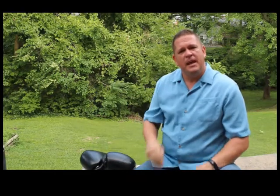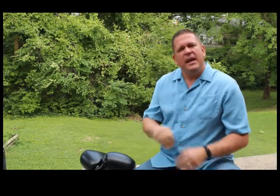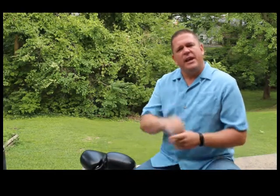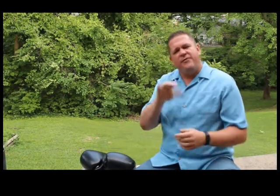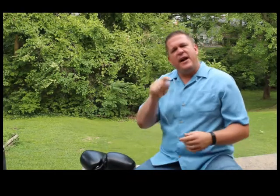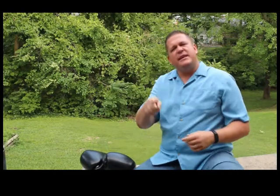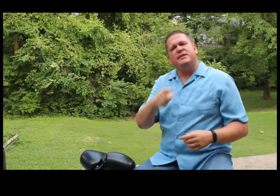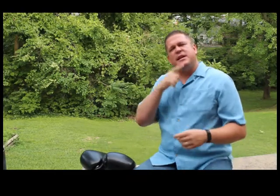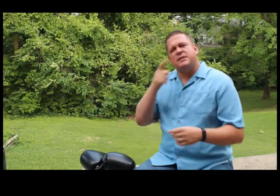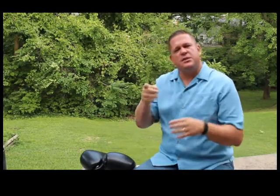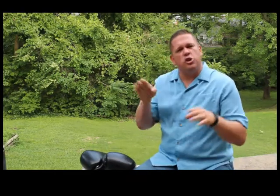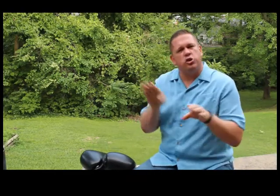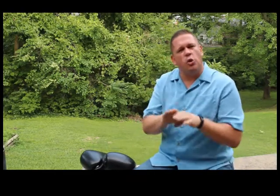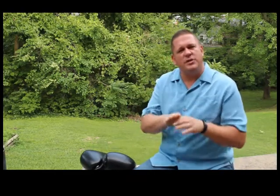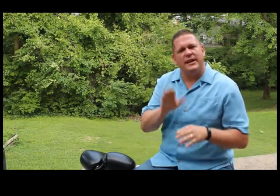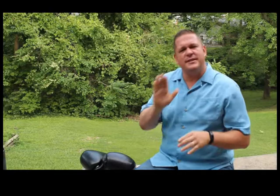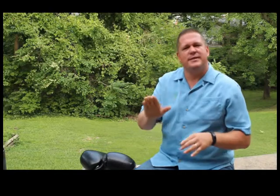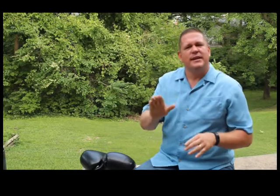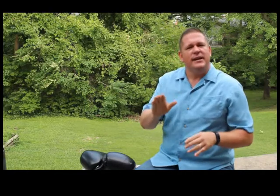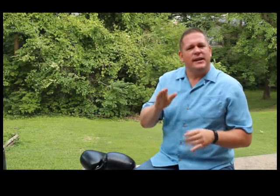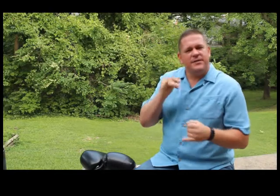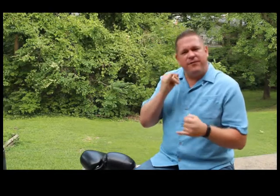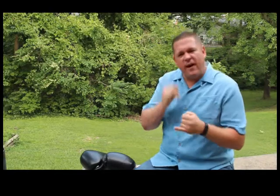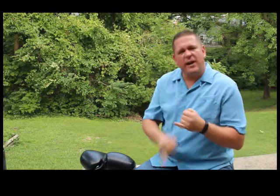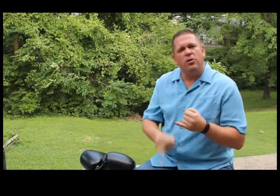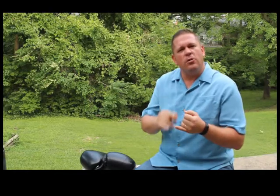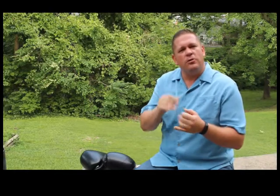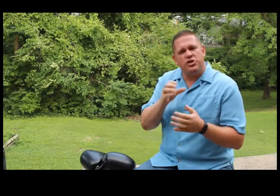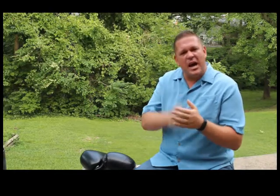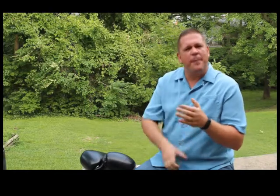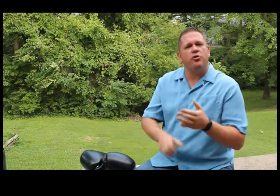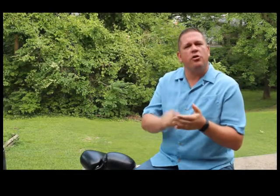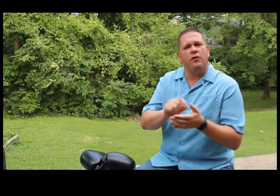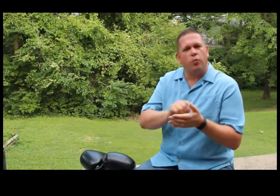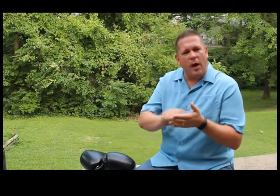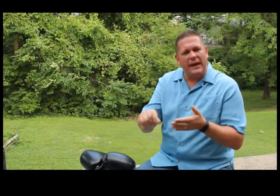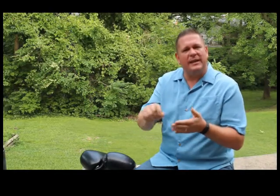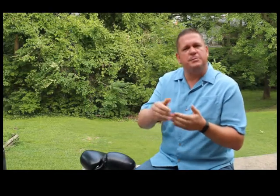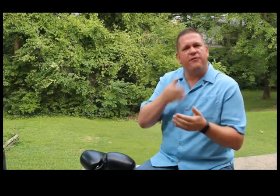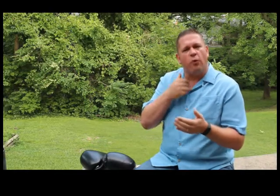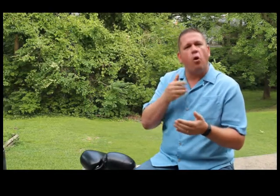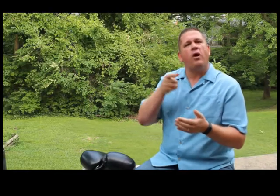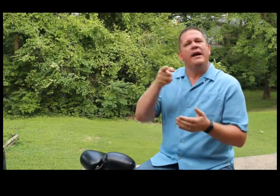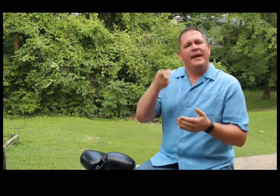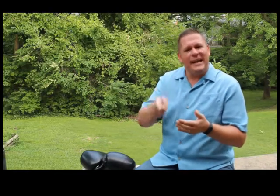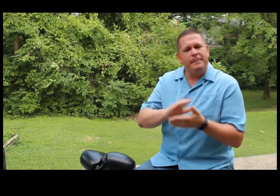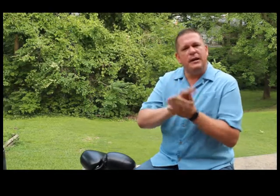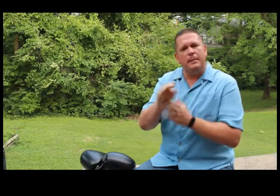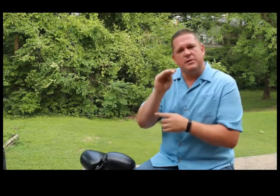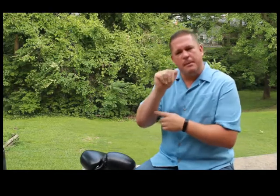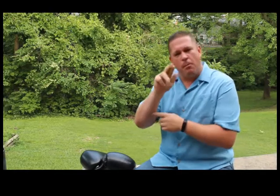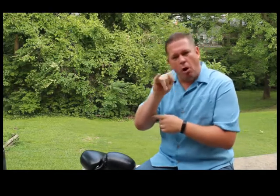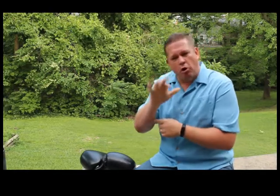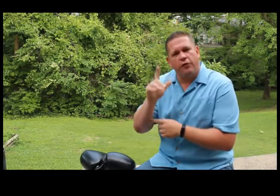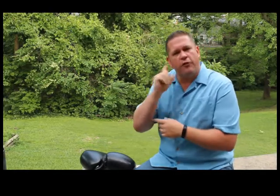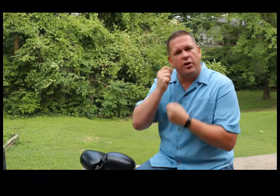In fact, he says this in closing. His final chapter of writings before he becomes a martyr for the